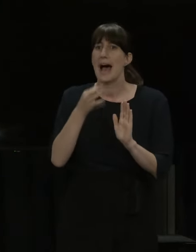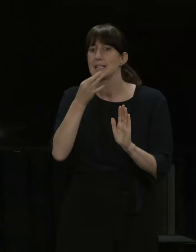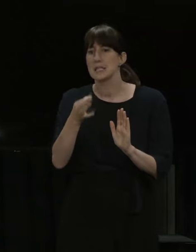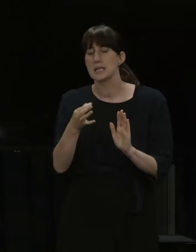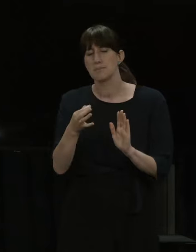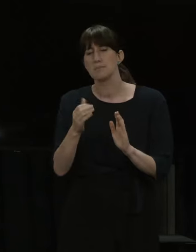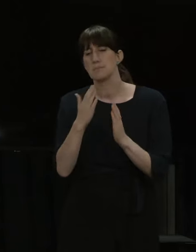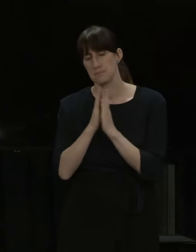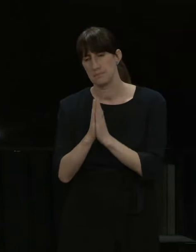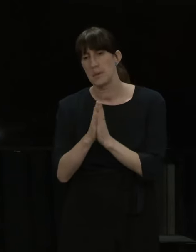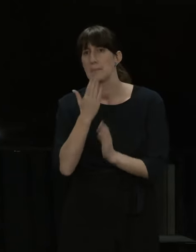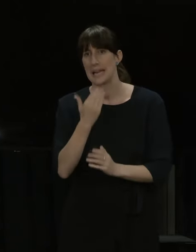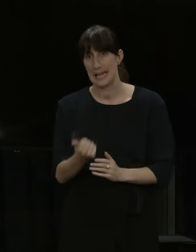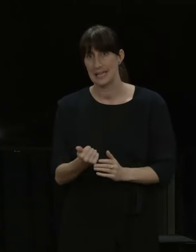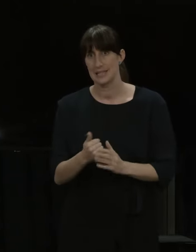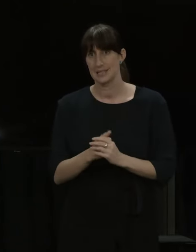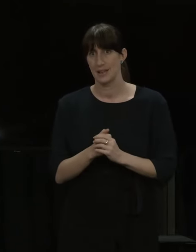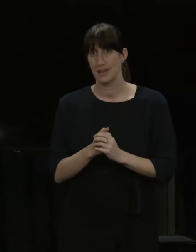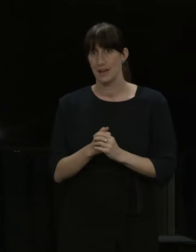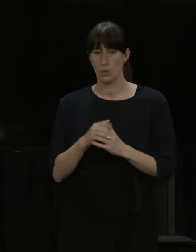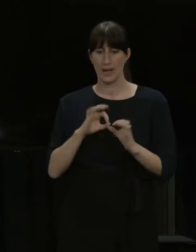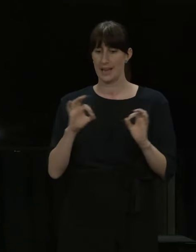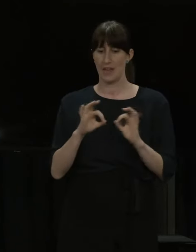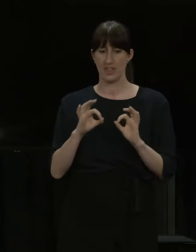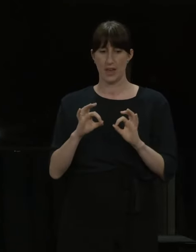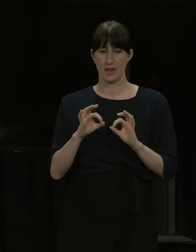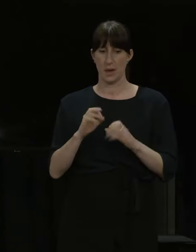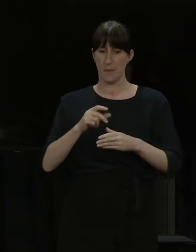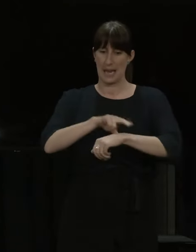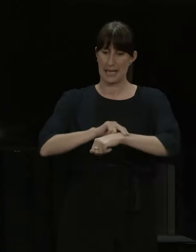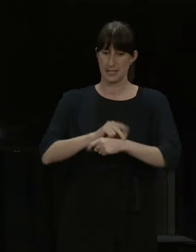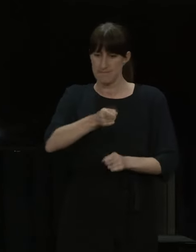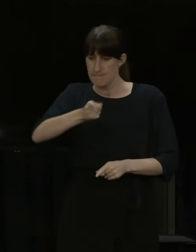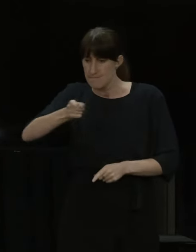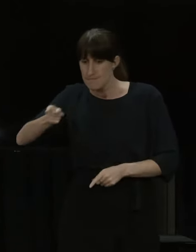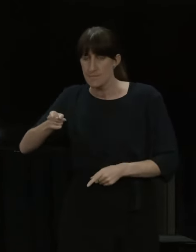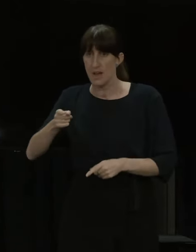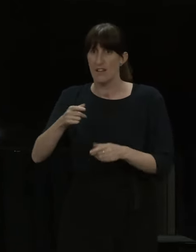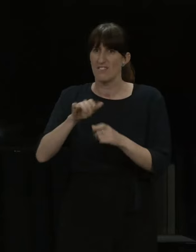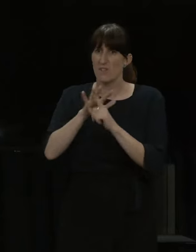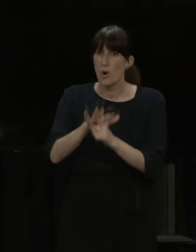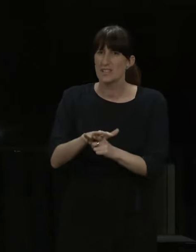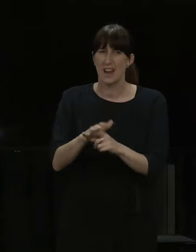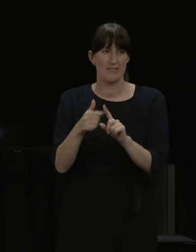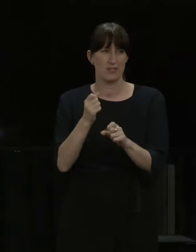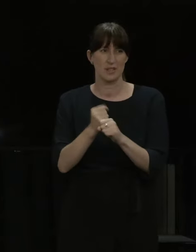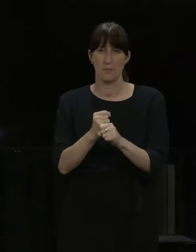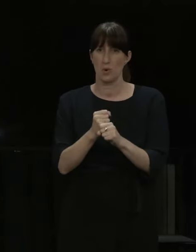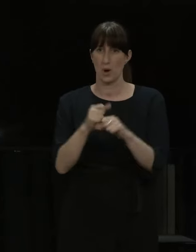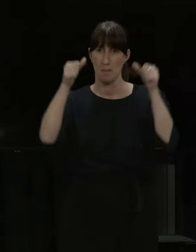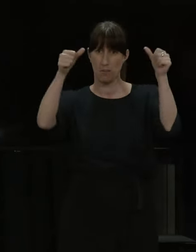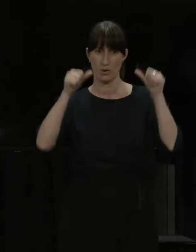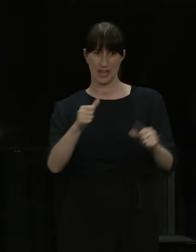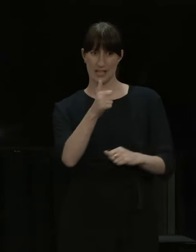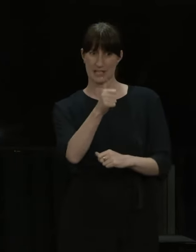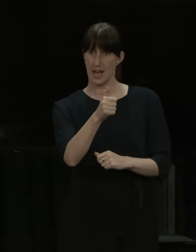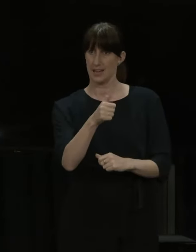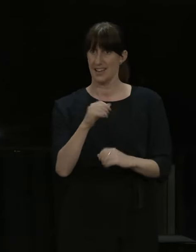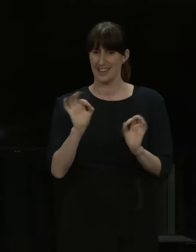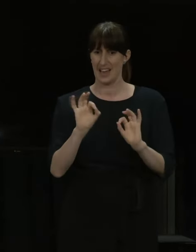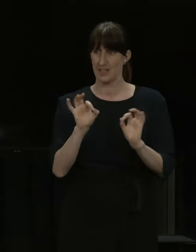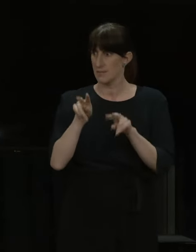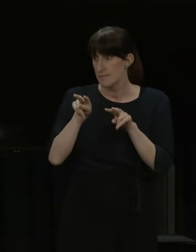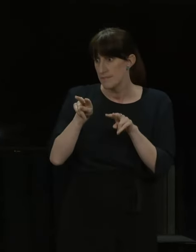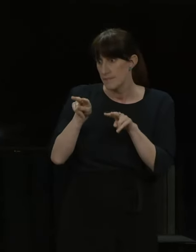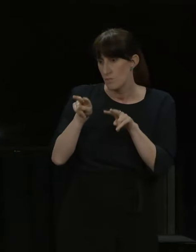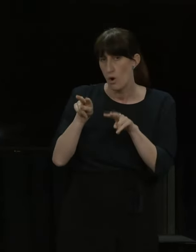because, you we haven't had that ability to enforce every QR code scan, every, you know, every action that people have taken and